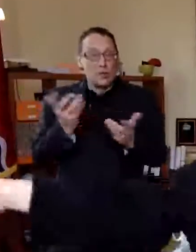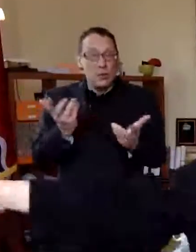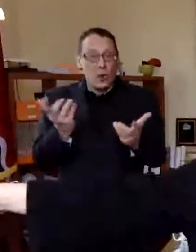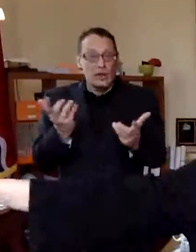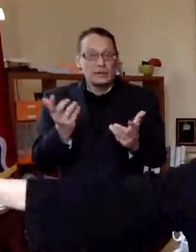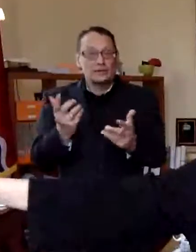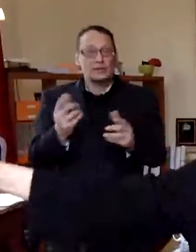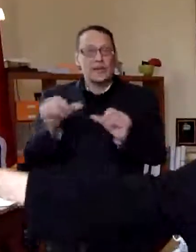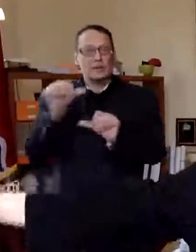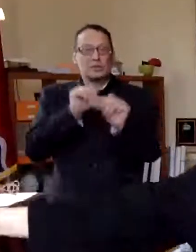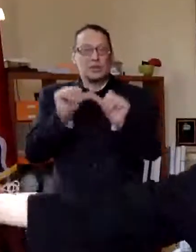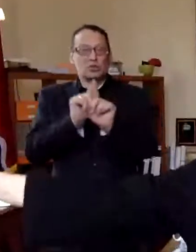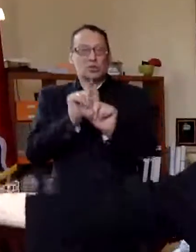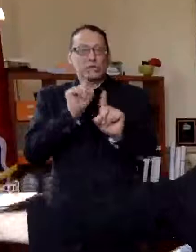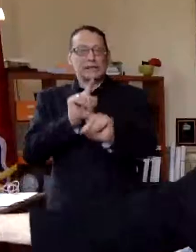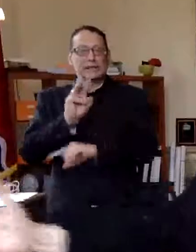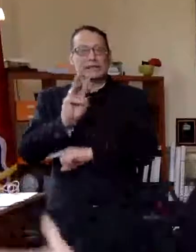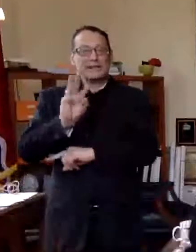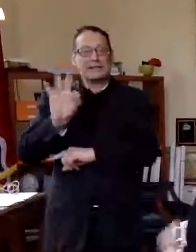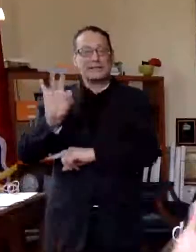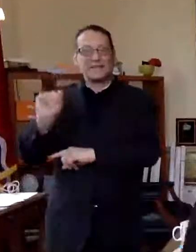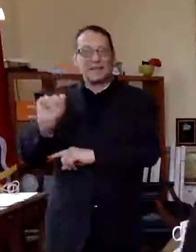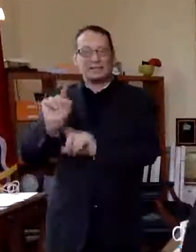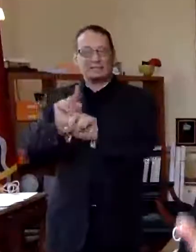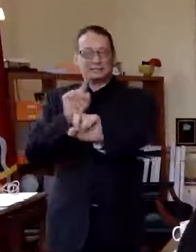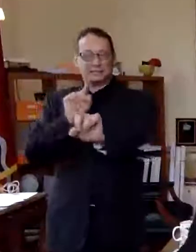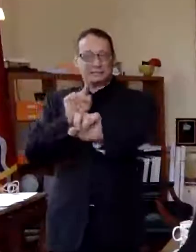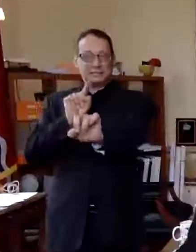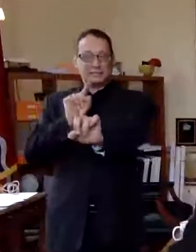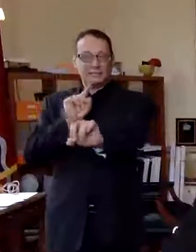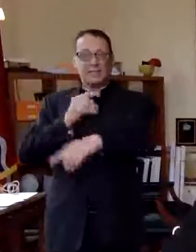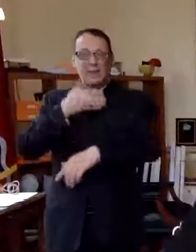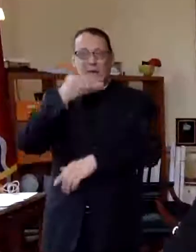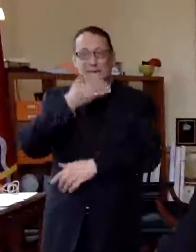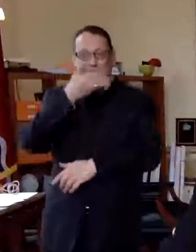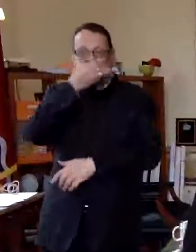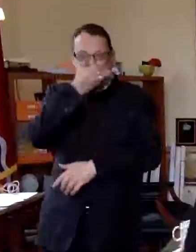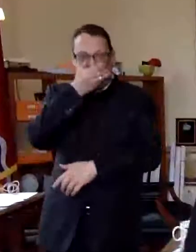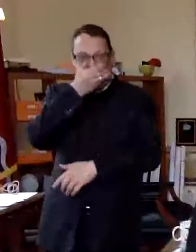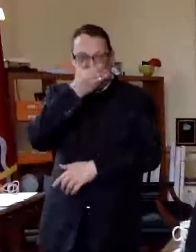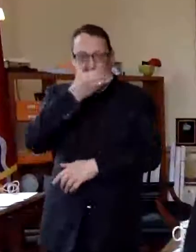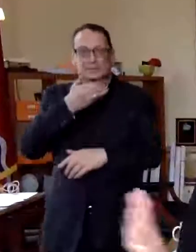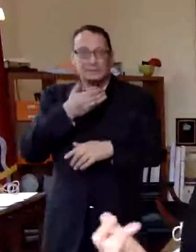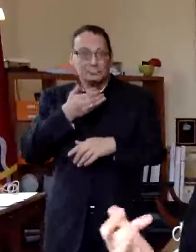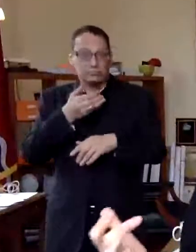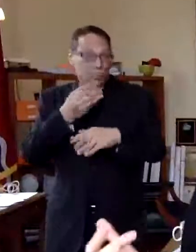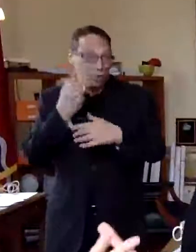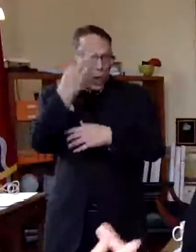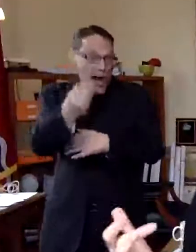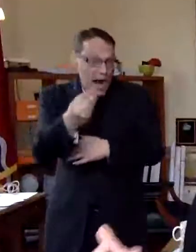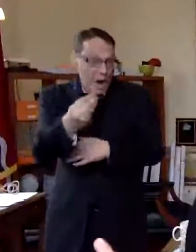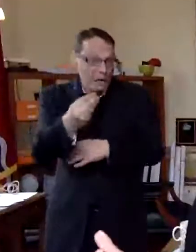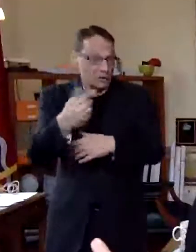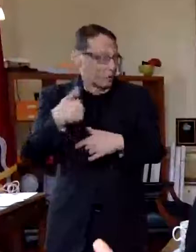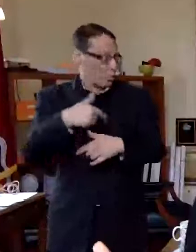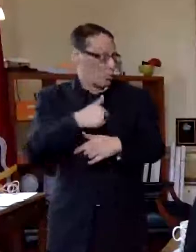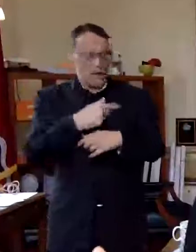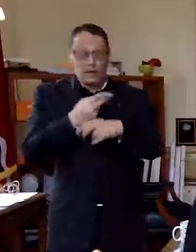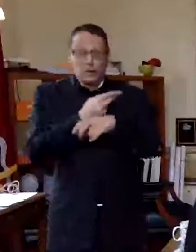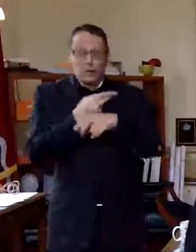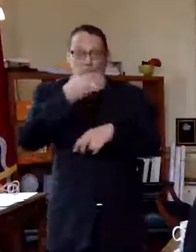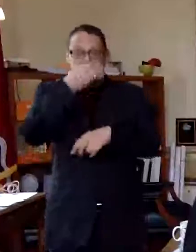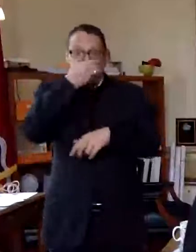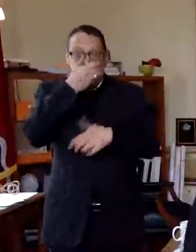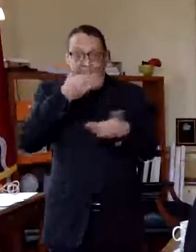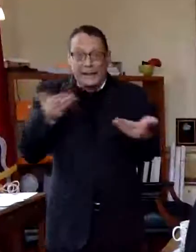social distancing six feet apart two wear a mask when you're out or even at work i mean we're we wear masks here in the